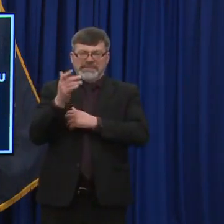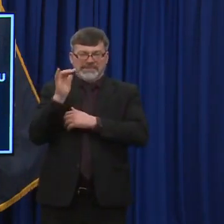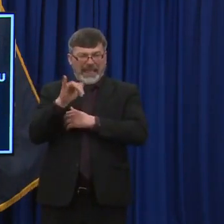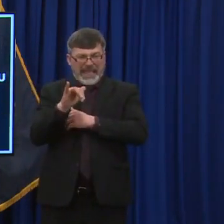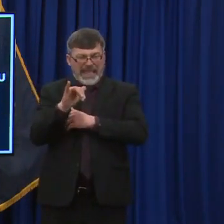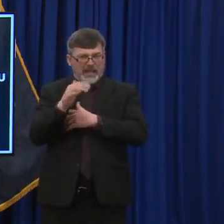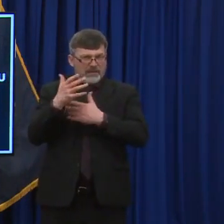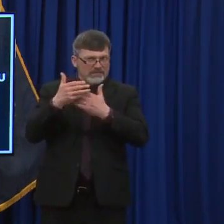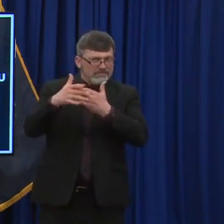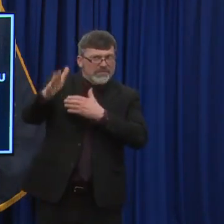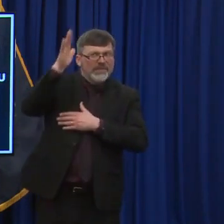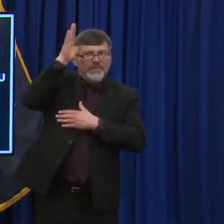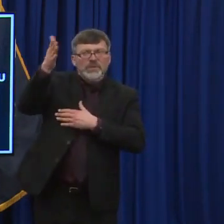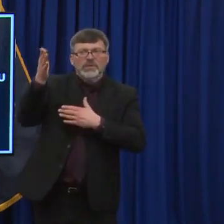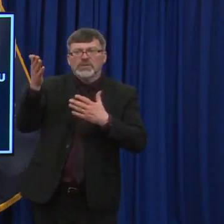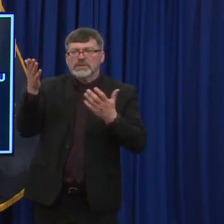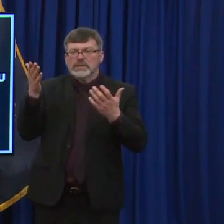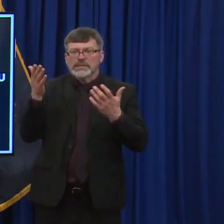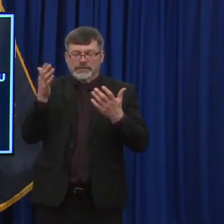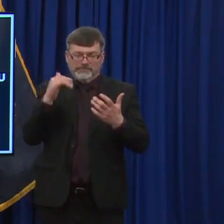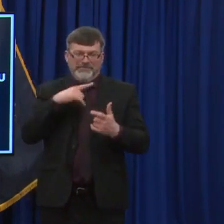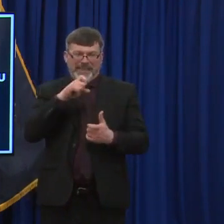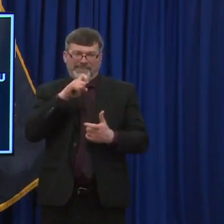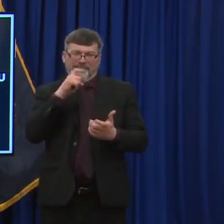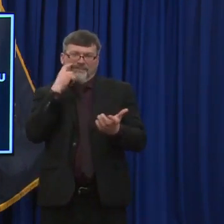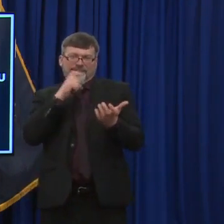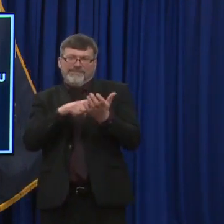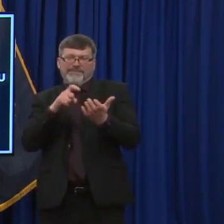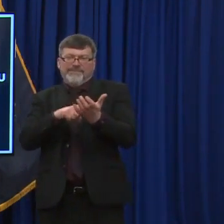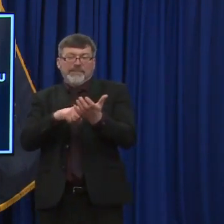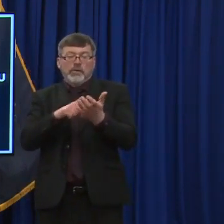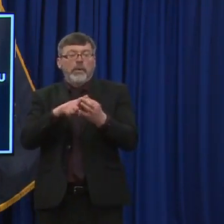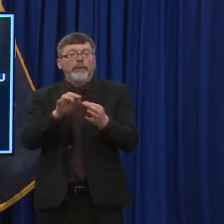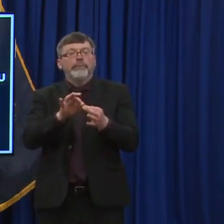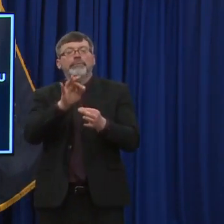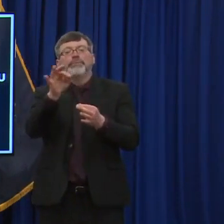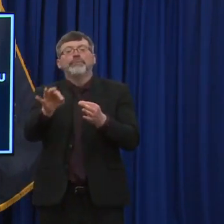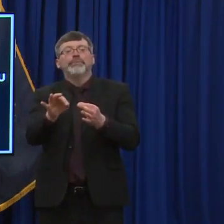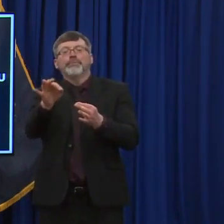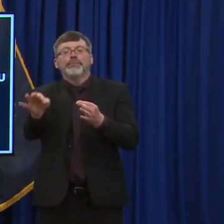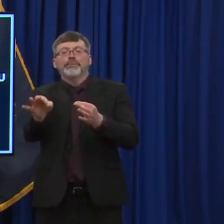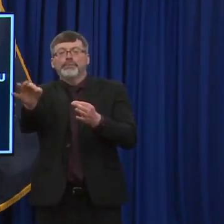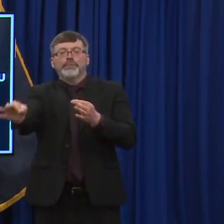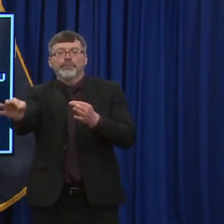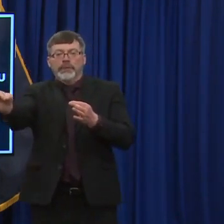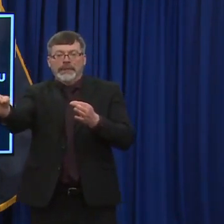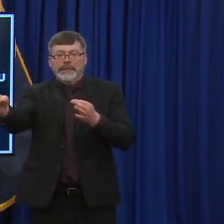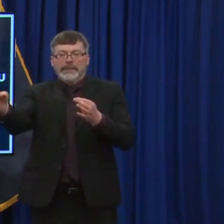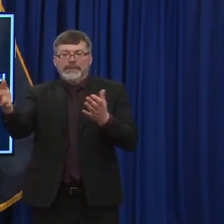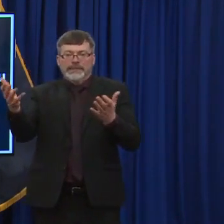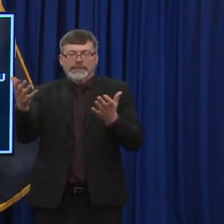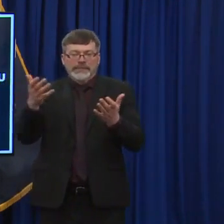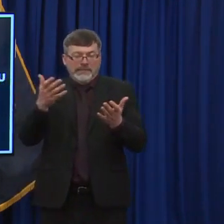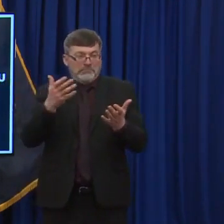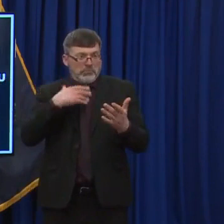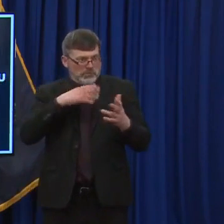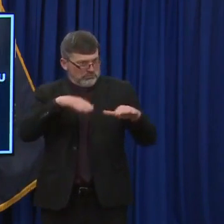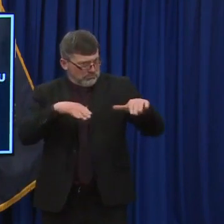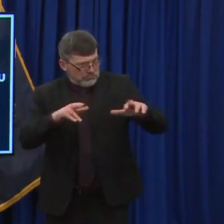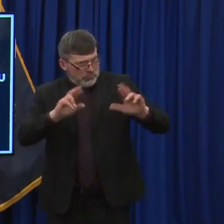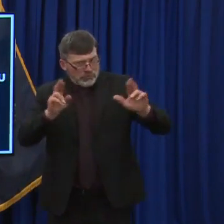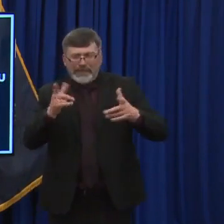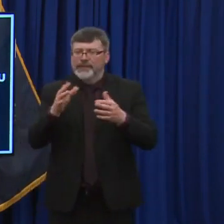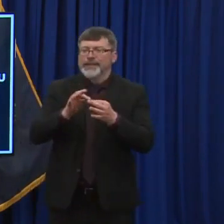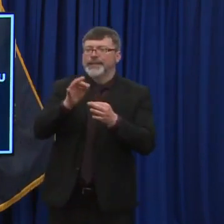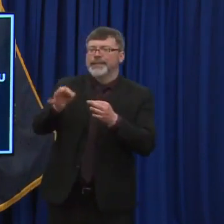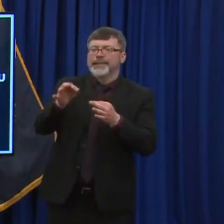that has to be acknowledged. You cannot kick the can down the road anymore. To your, to your point, um, this is something that folks have talked about. We have to have the